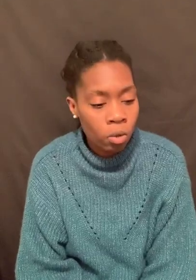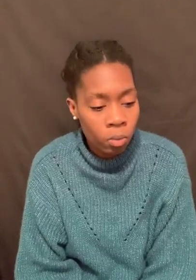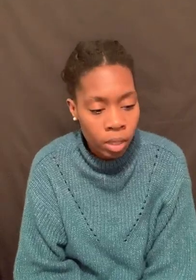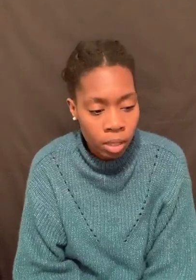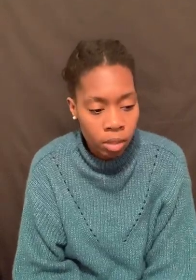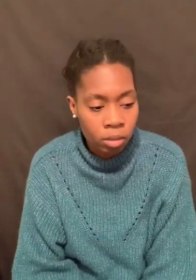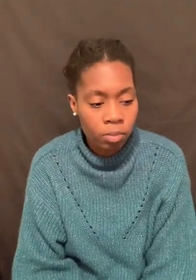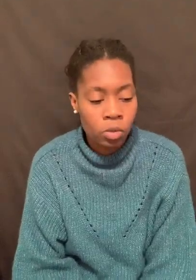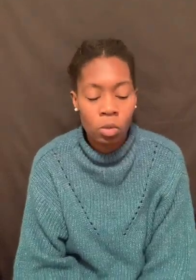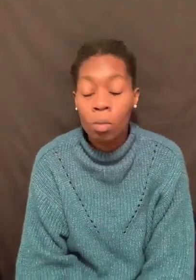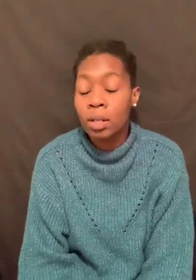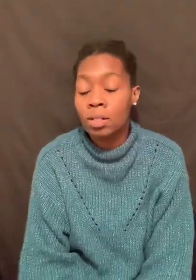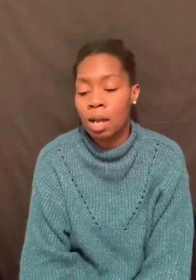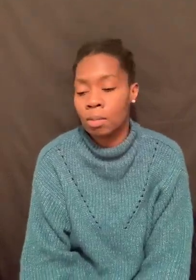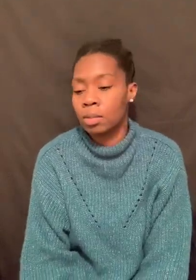read it so many times.